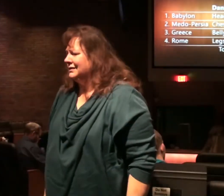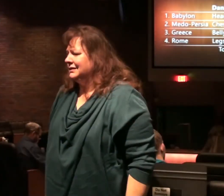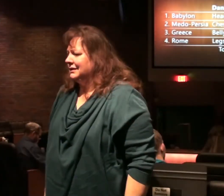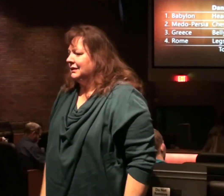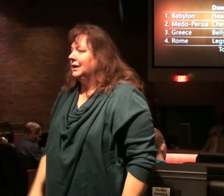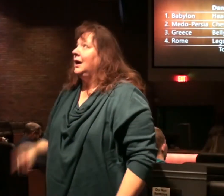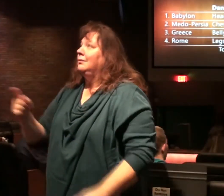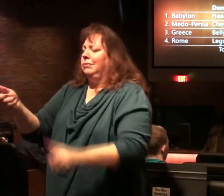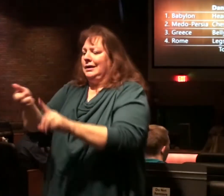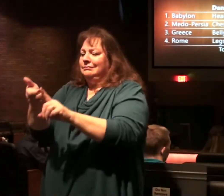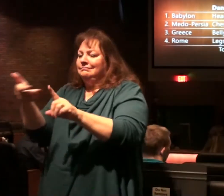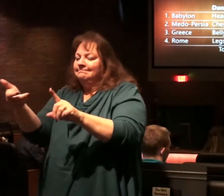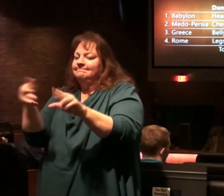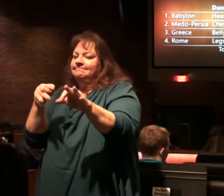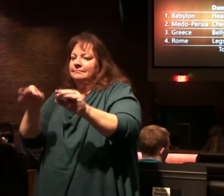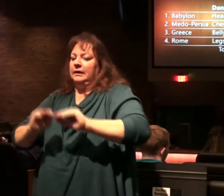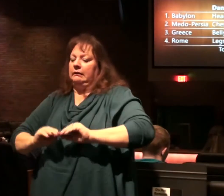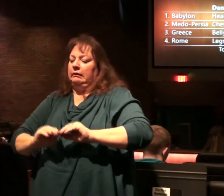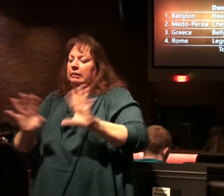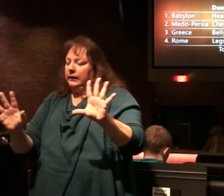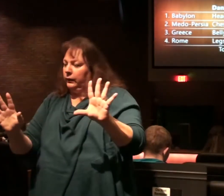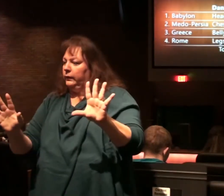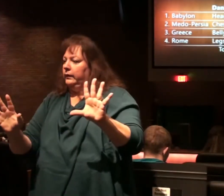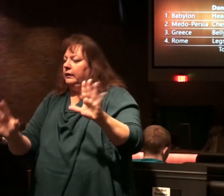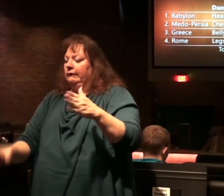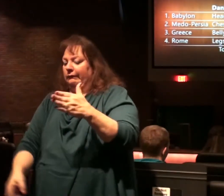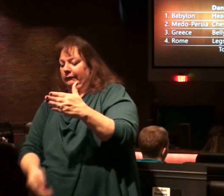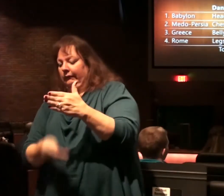but he does clarify to it.